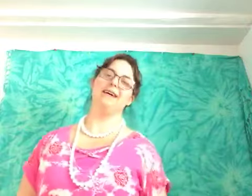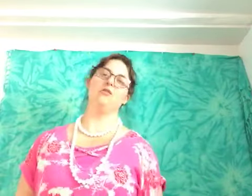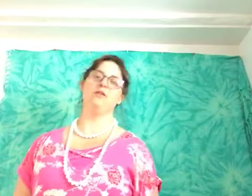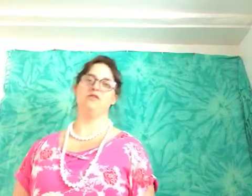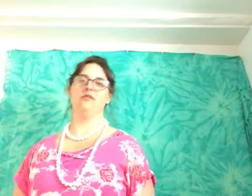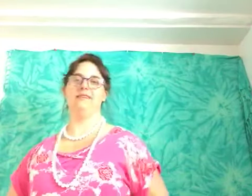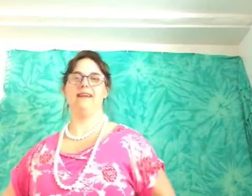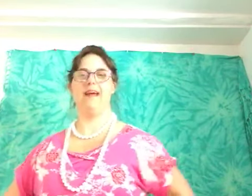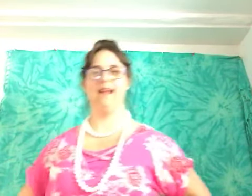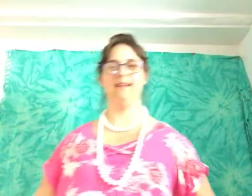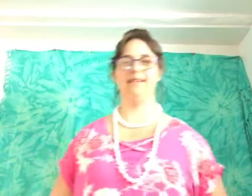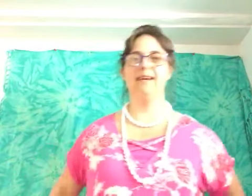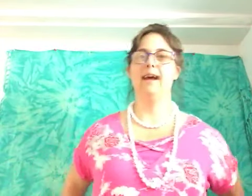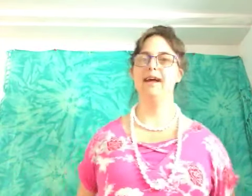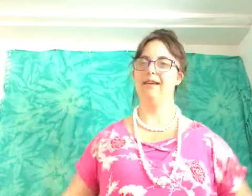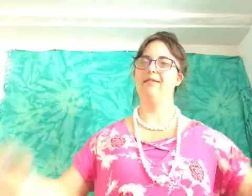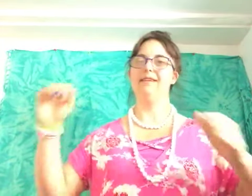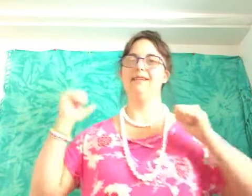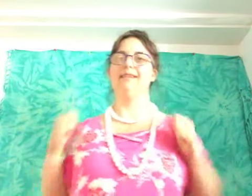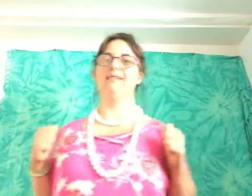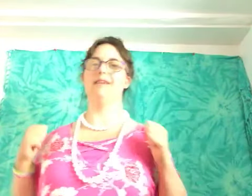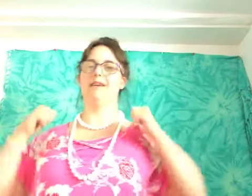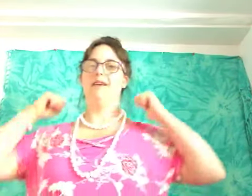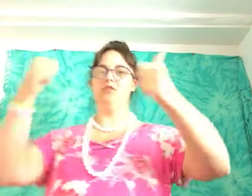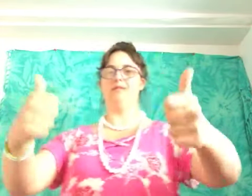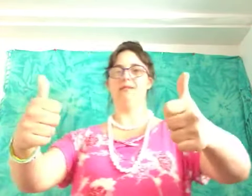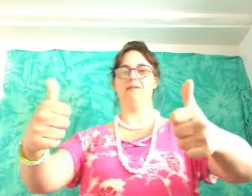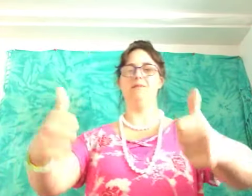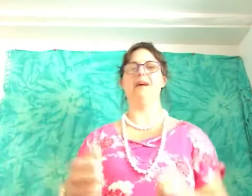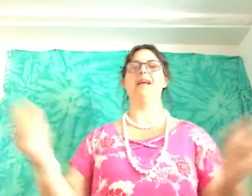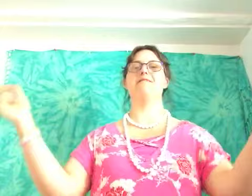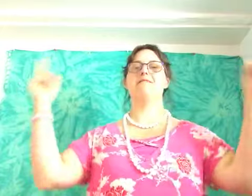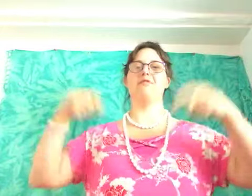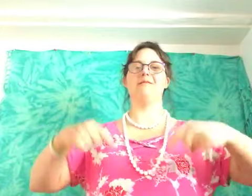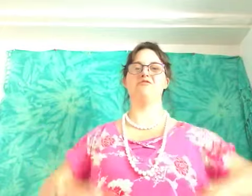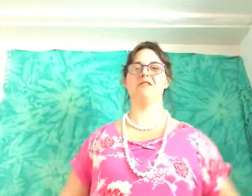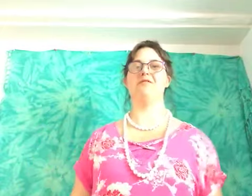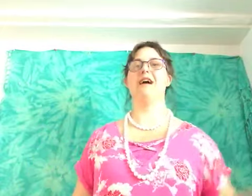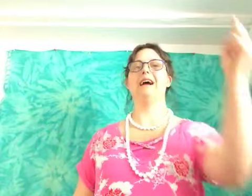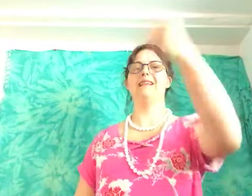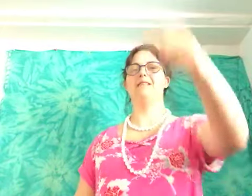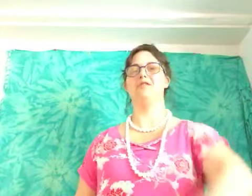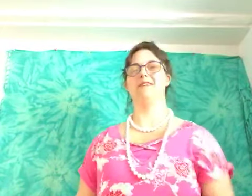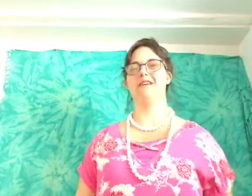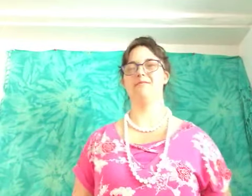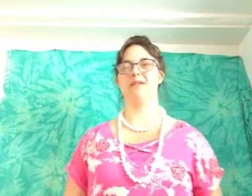i hope you enjoyed it and if you did give it a huge thumbs up subscribe to this channel click the notification bell